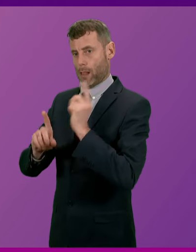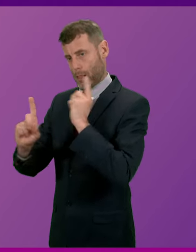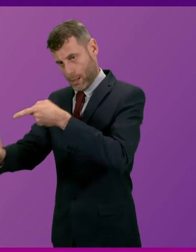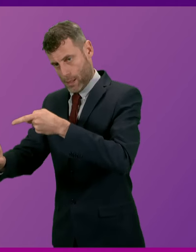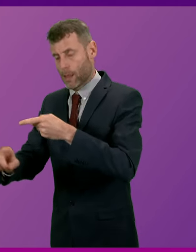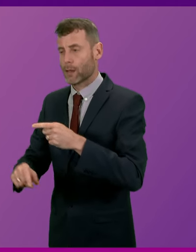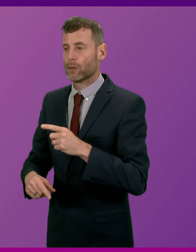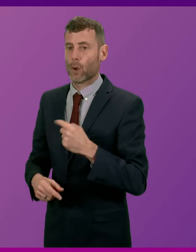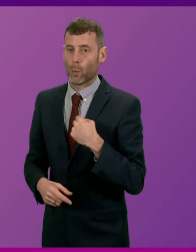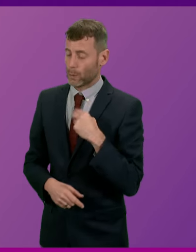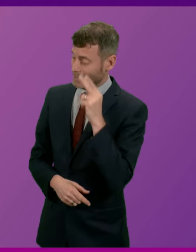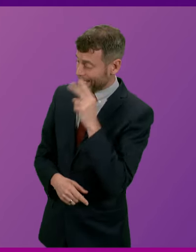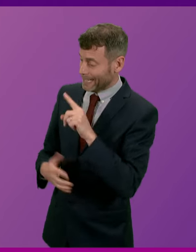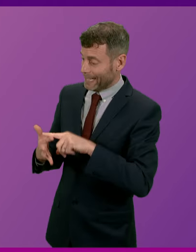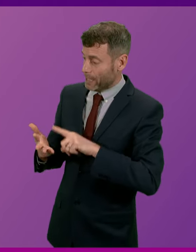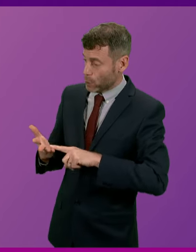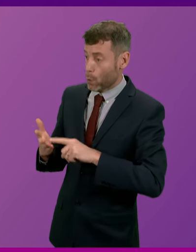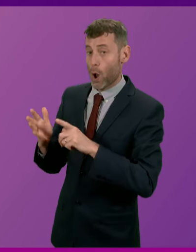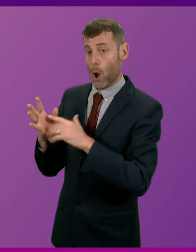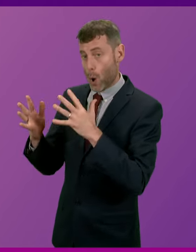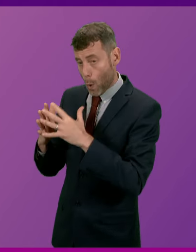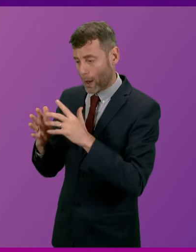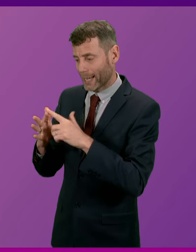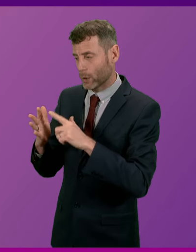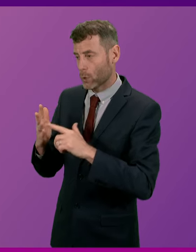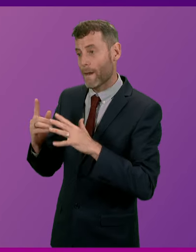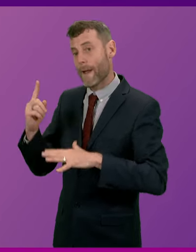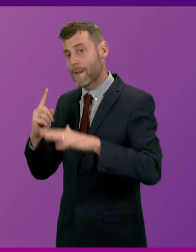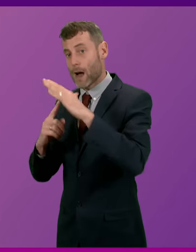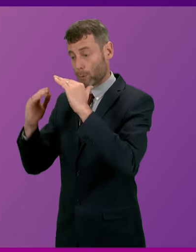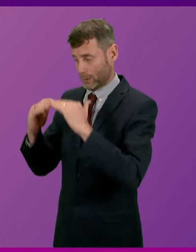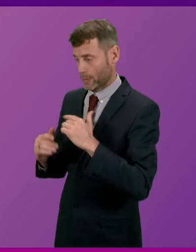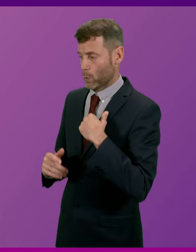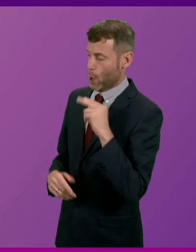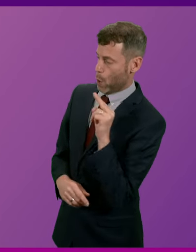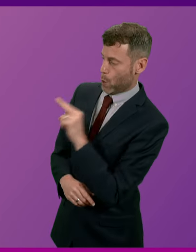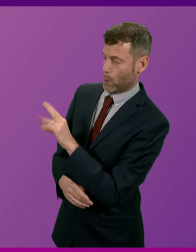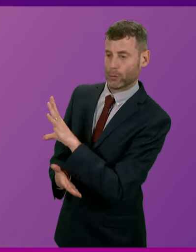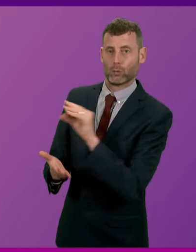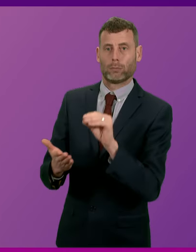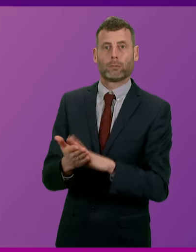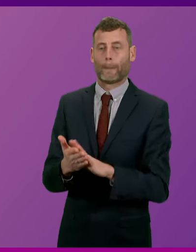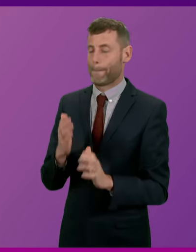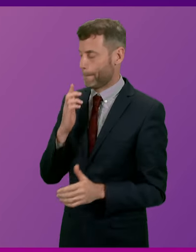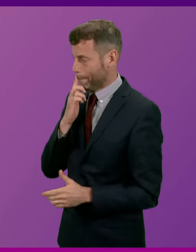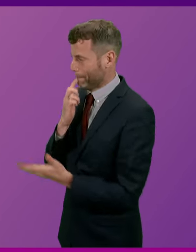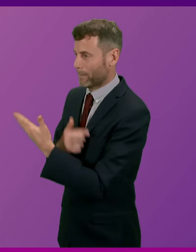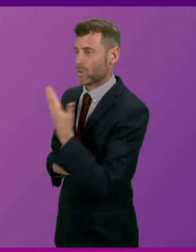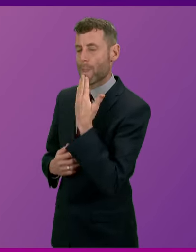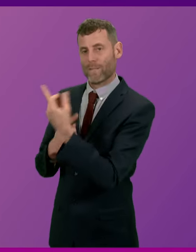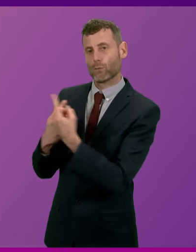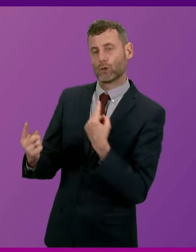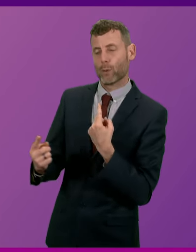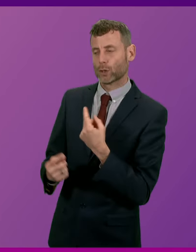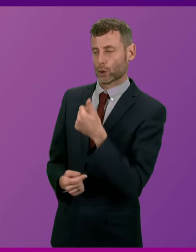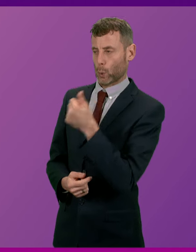in EU law and EU environmental standards. Monica Lennon. I thank the First Minister for his response. It's good to get